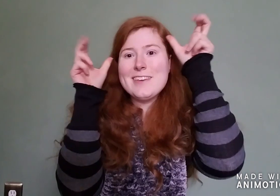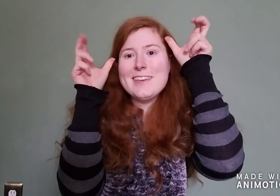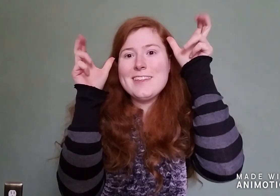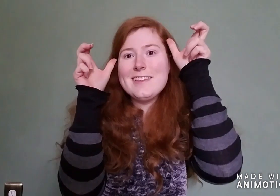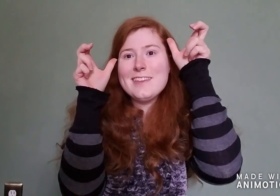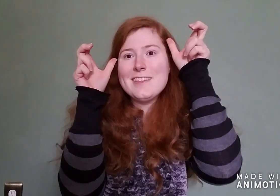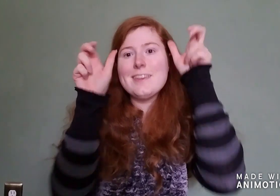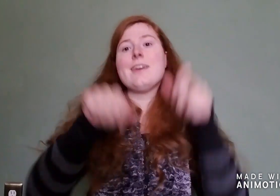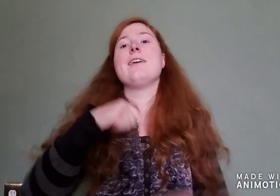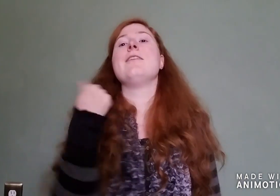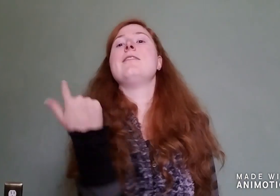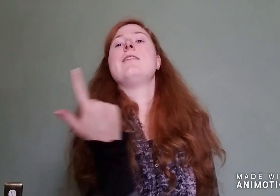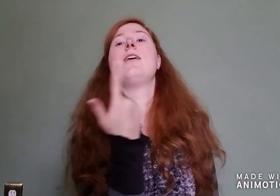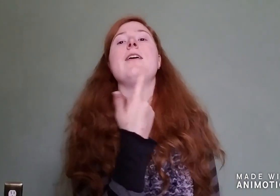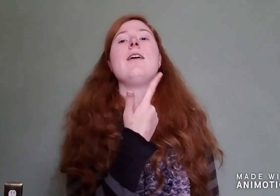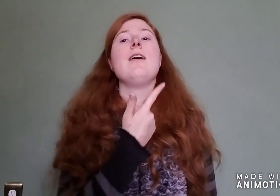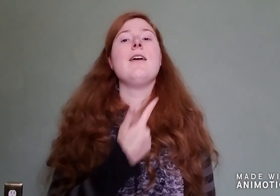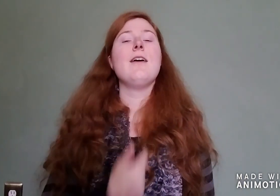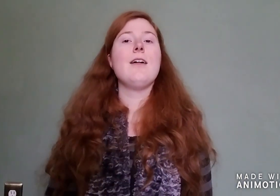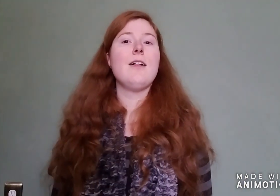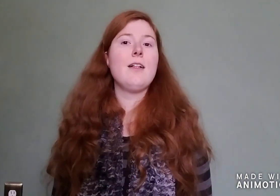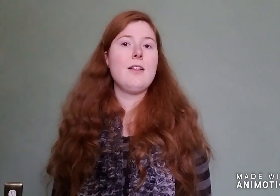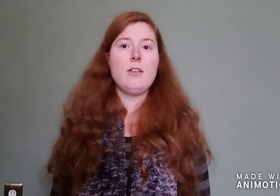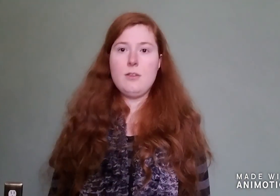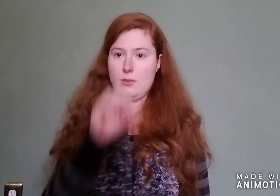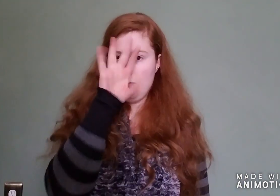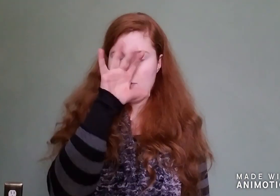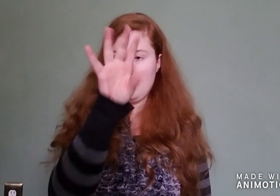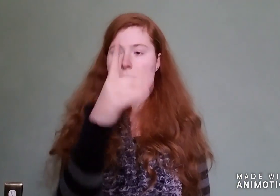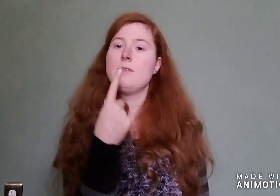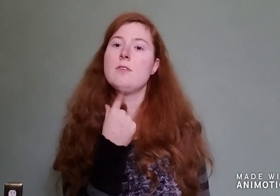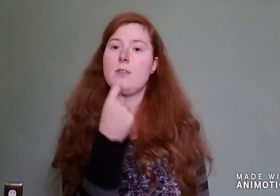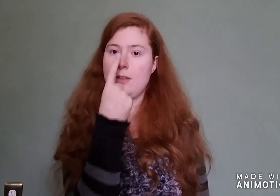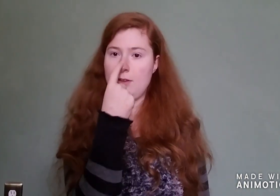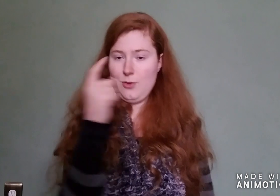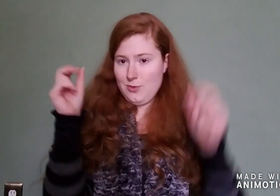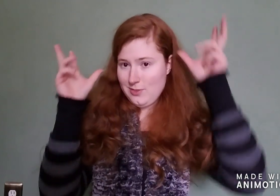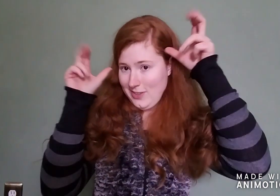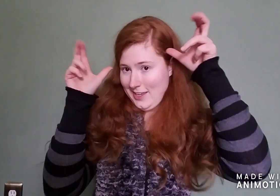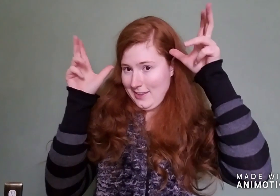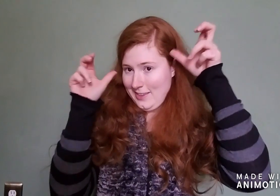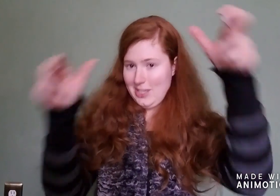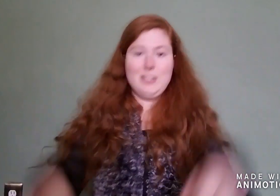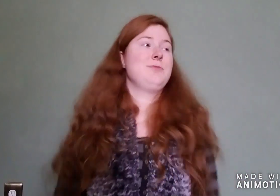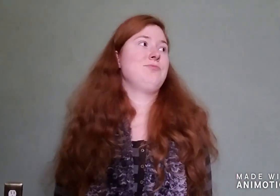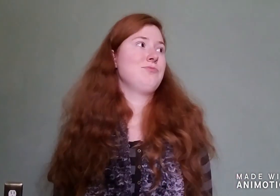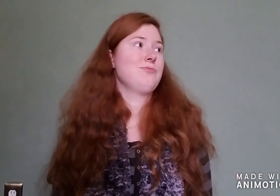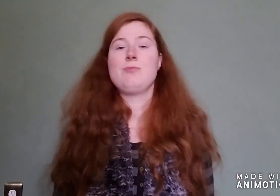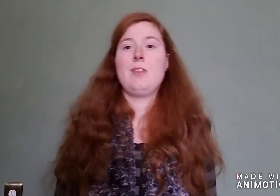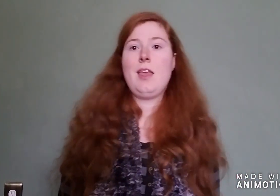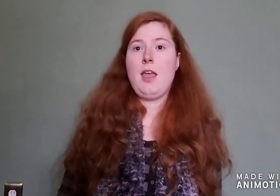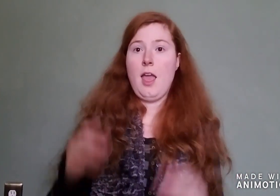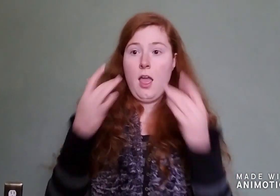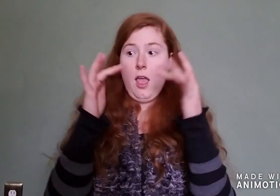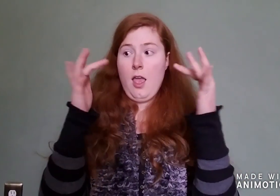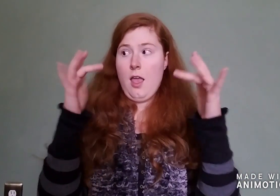of all? Rudolph the Red-Nosed Reindeer had a very shiny